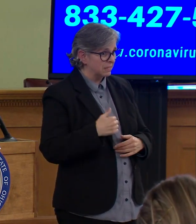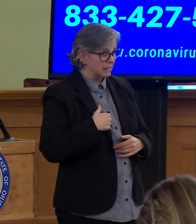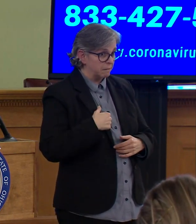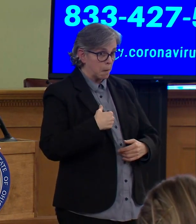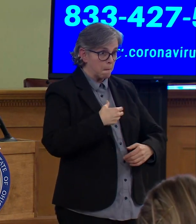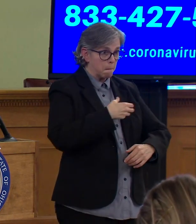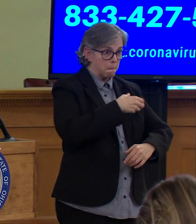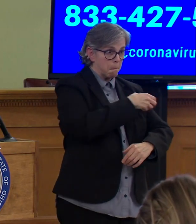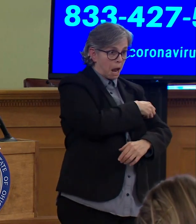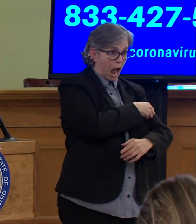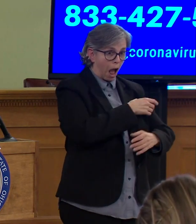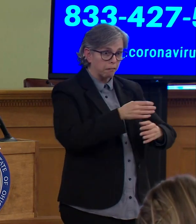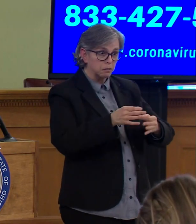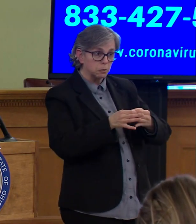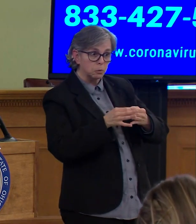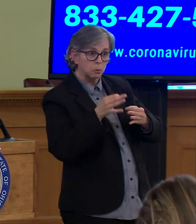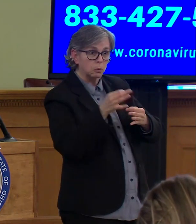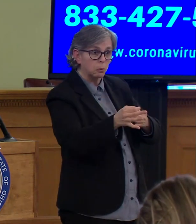as I am suggesting.